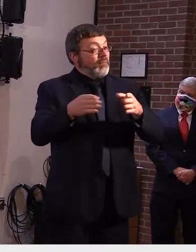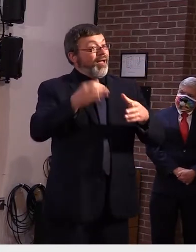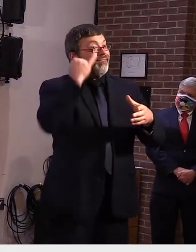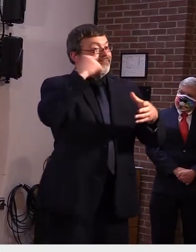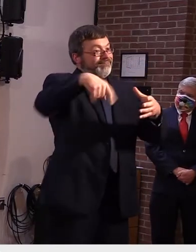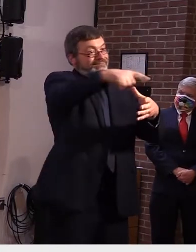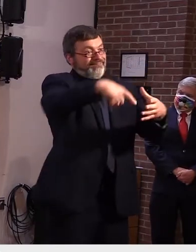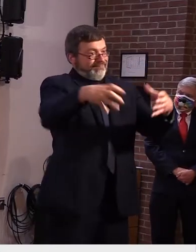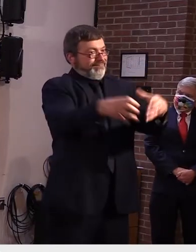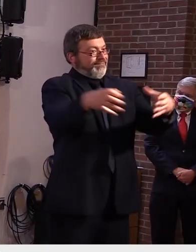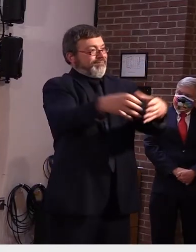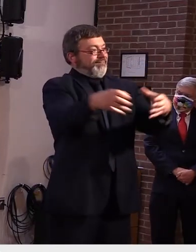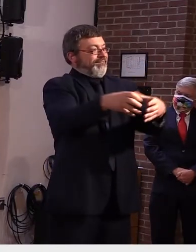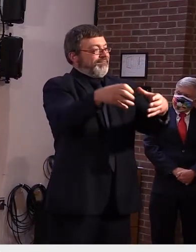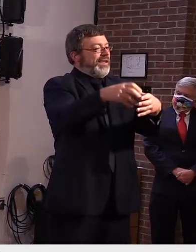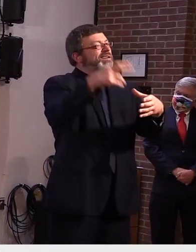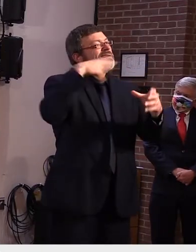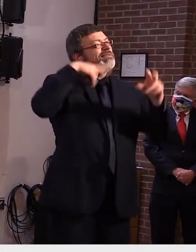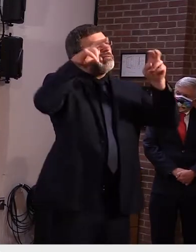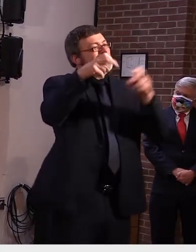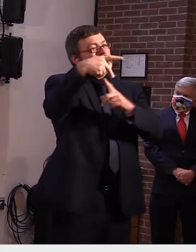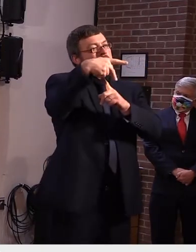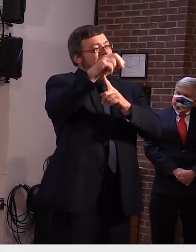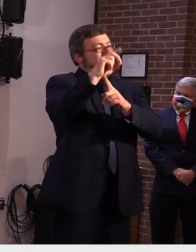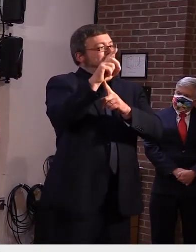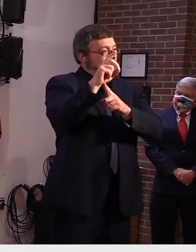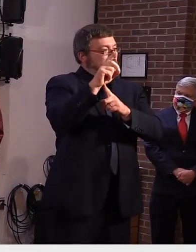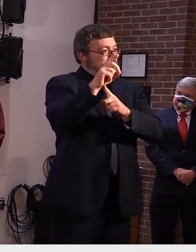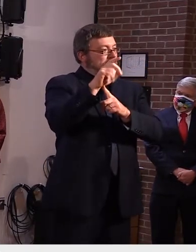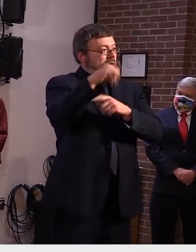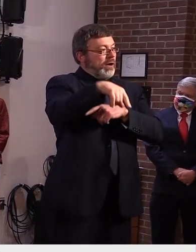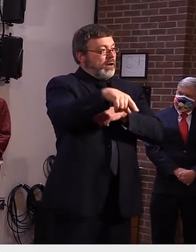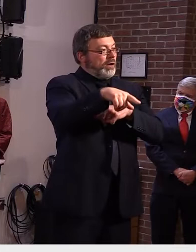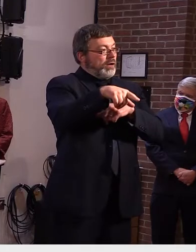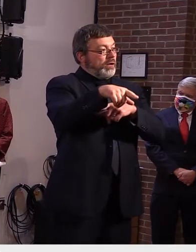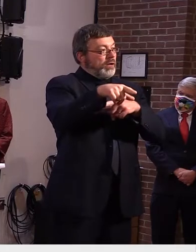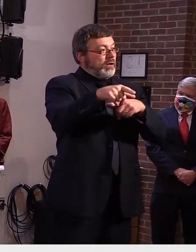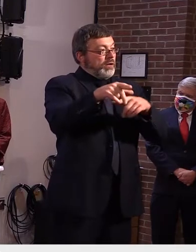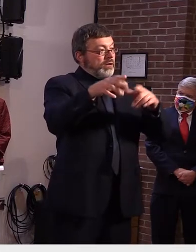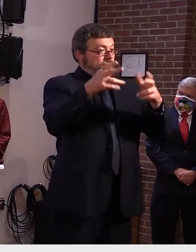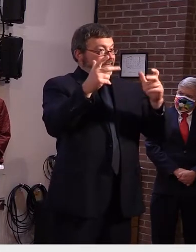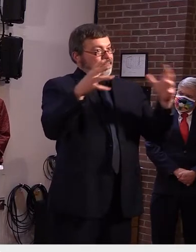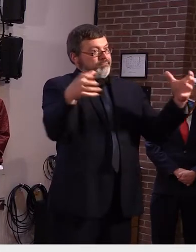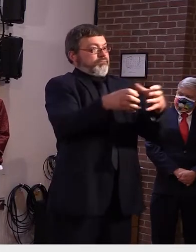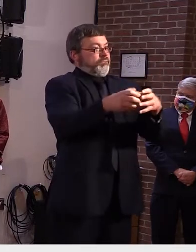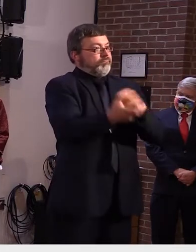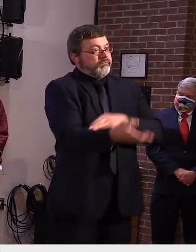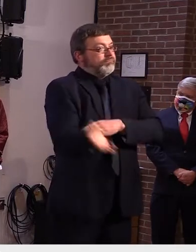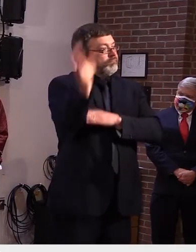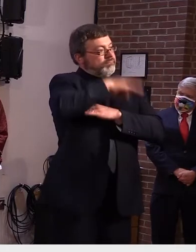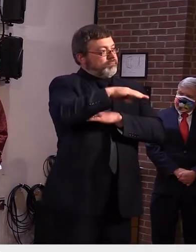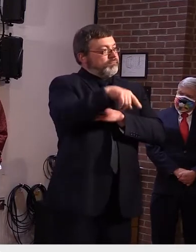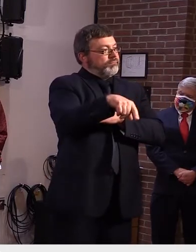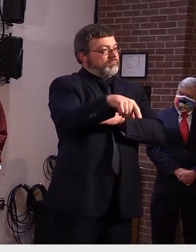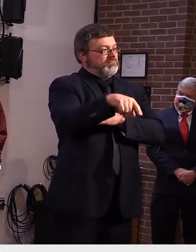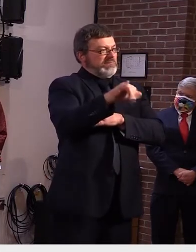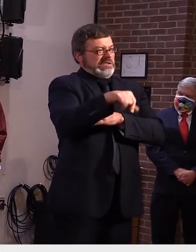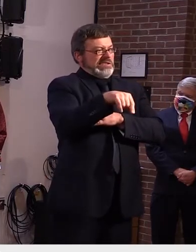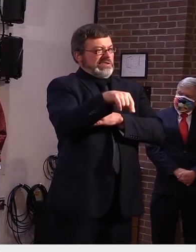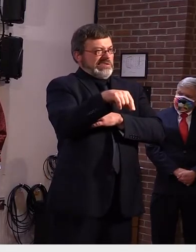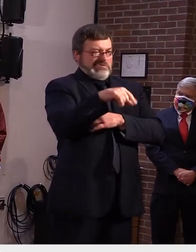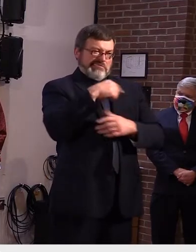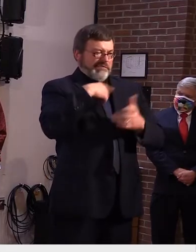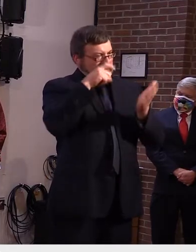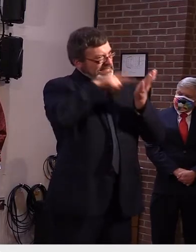they are they one pod that's sitting in the same classroom for the whole school day questions like that and then based on that